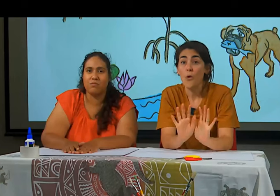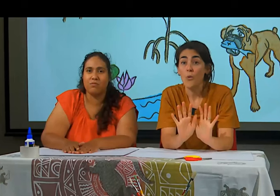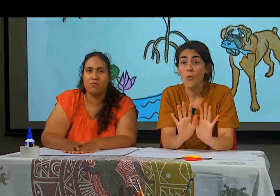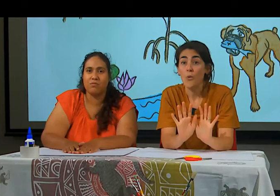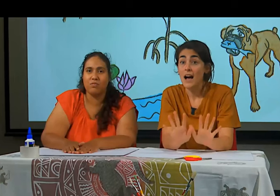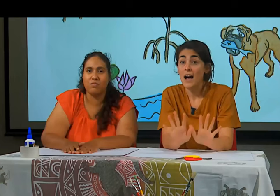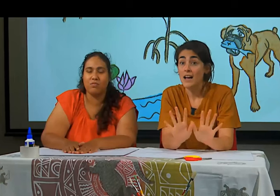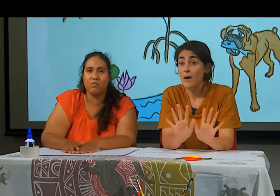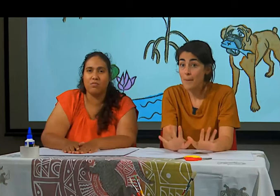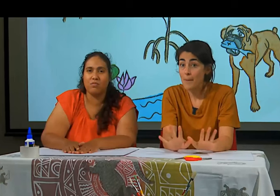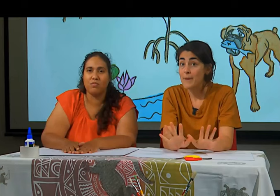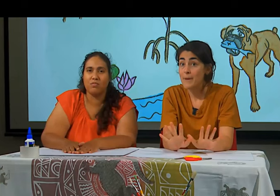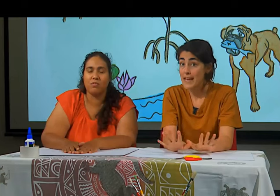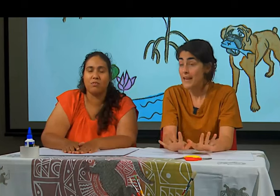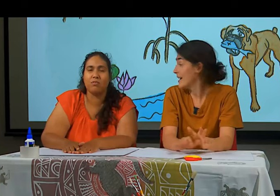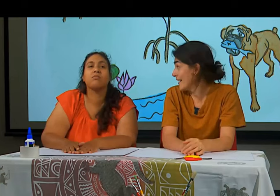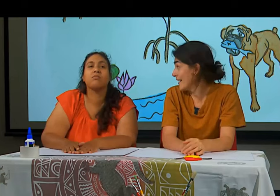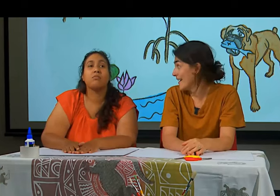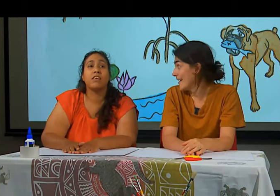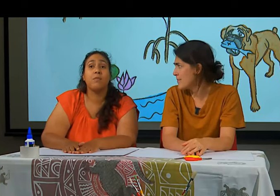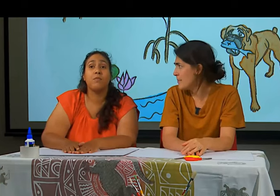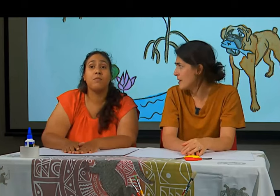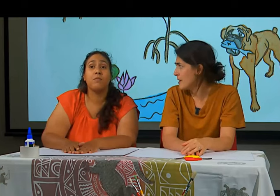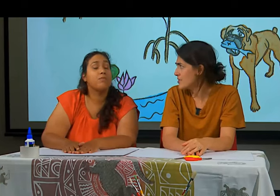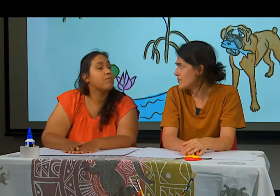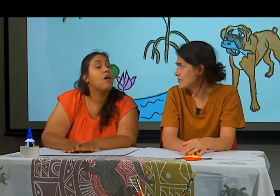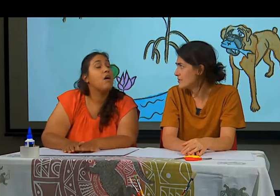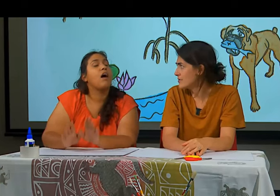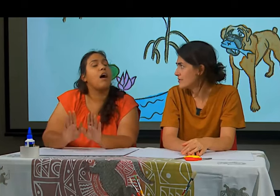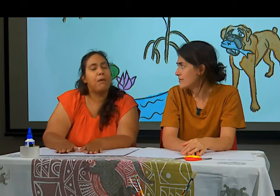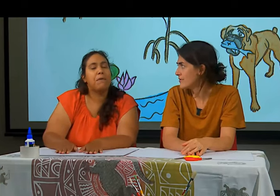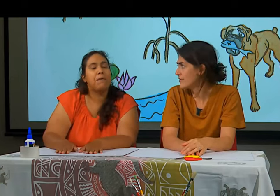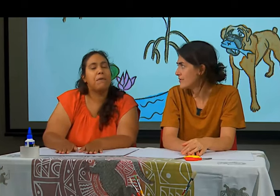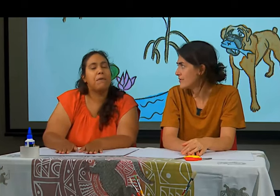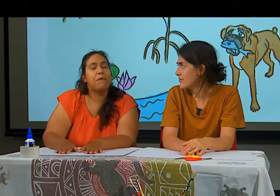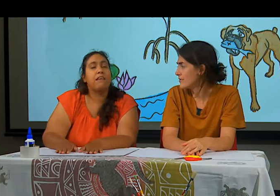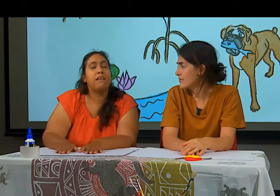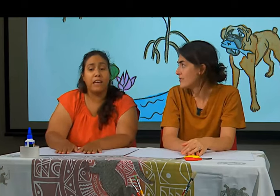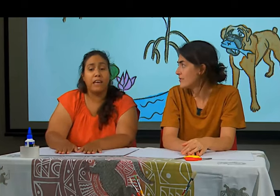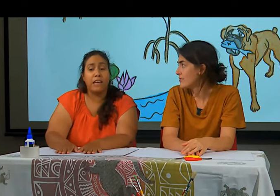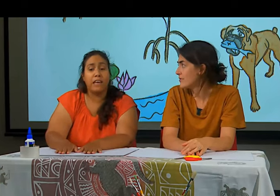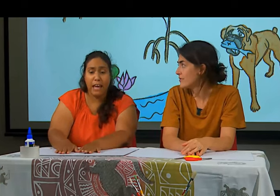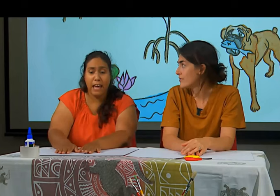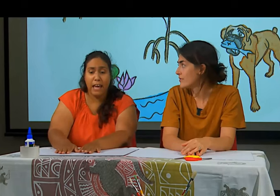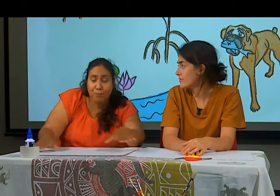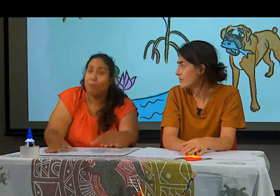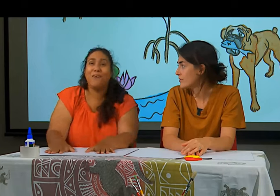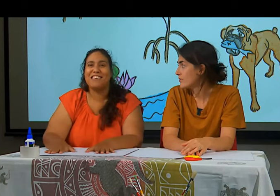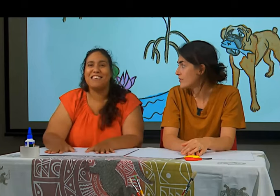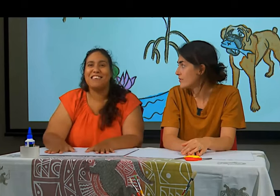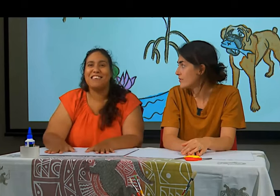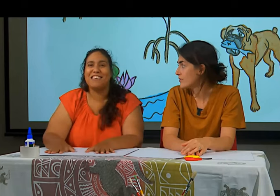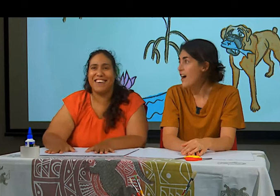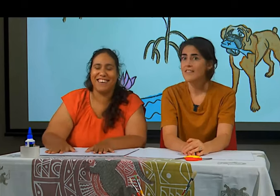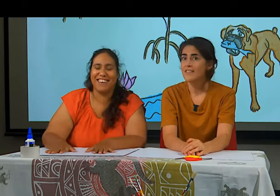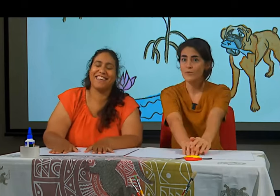we are bumping in. Yeah, it's a bump in, Rachel. A bump in is where we get ready to put on